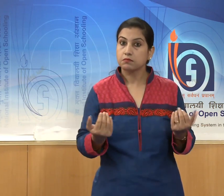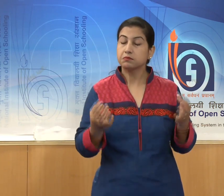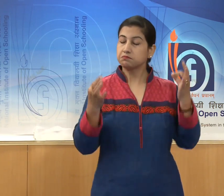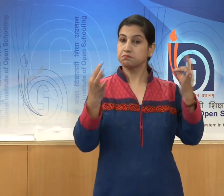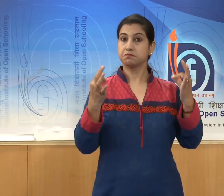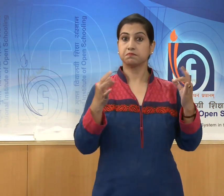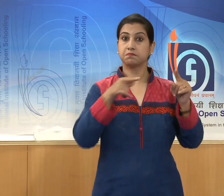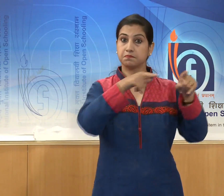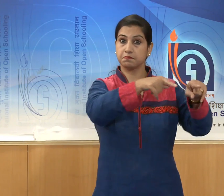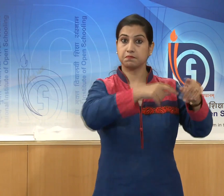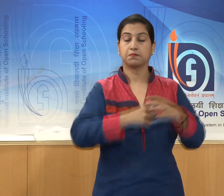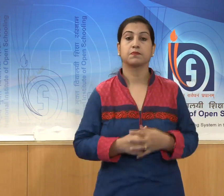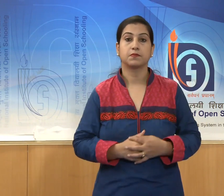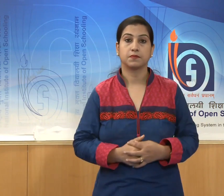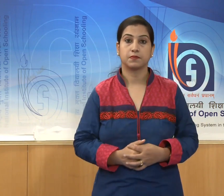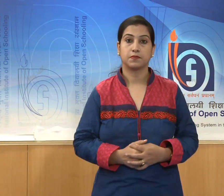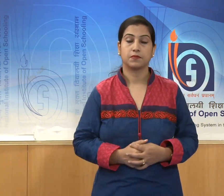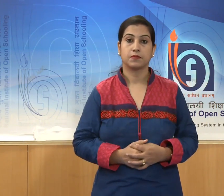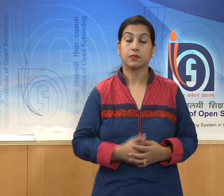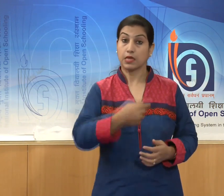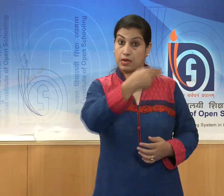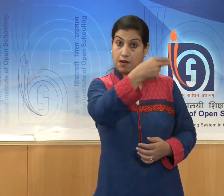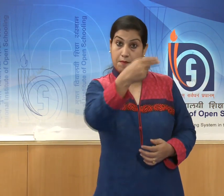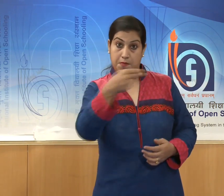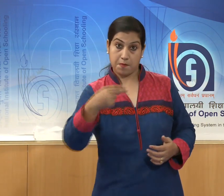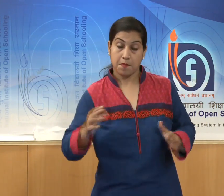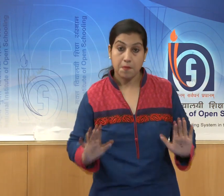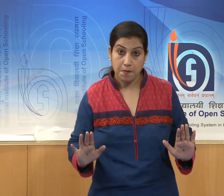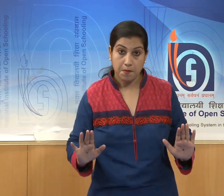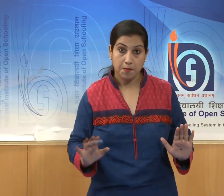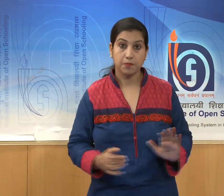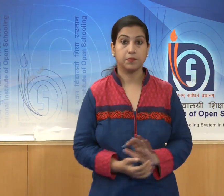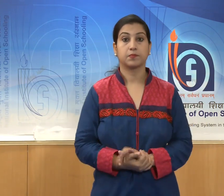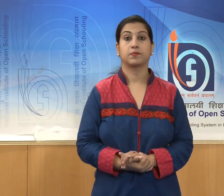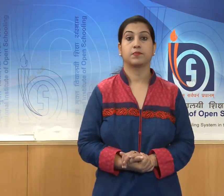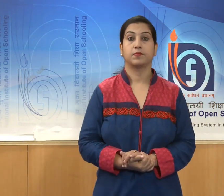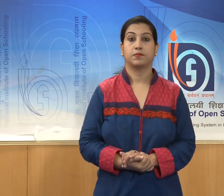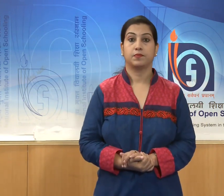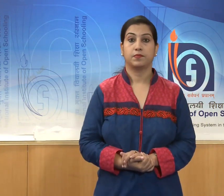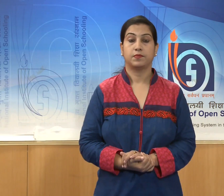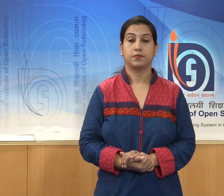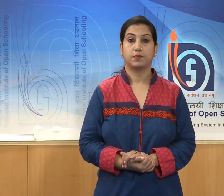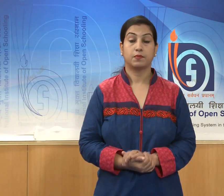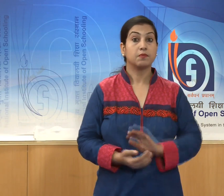the names of enlisted parts